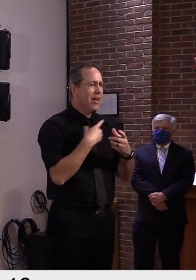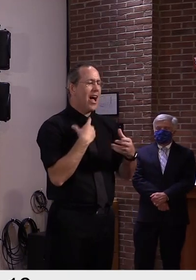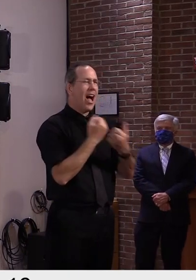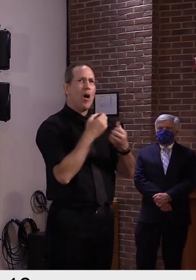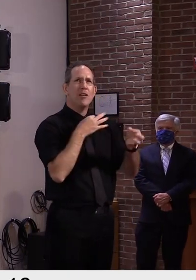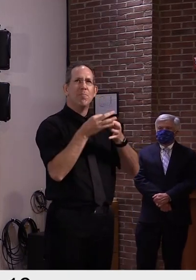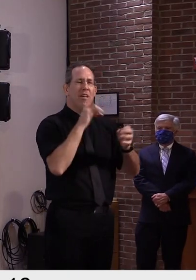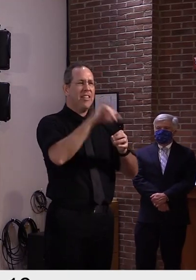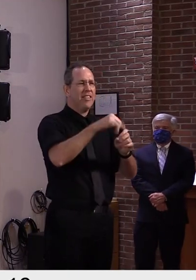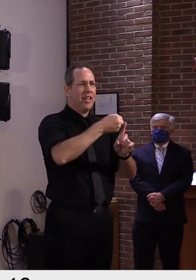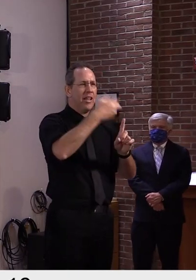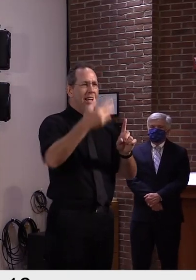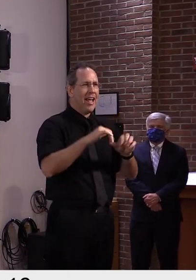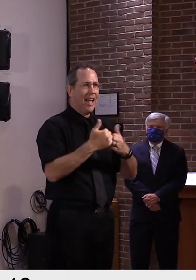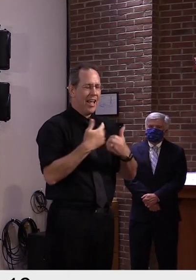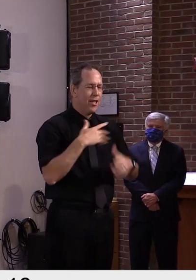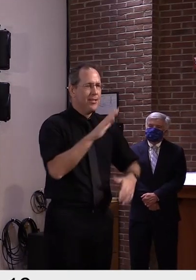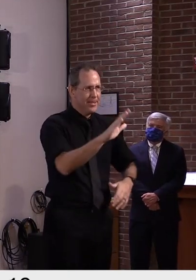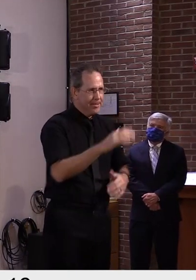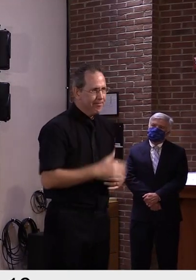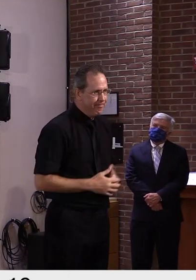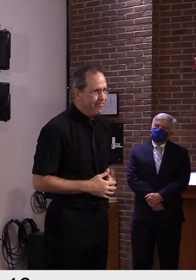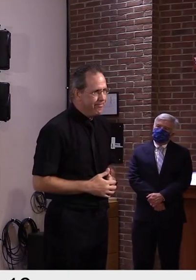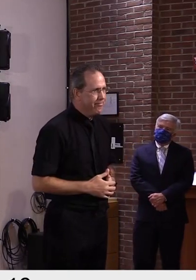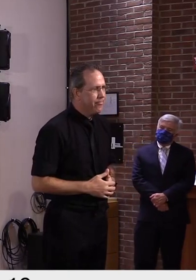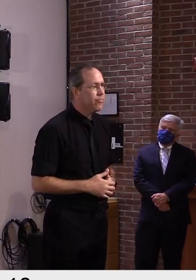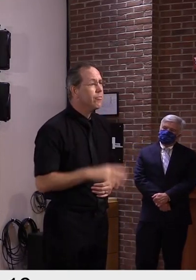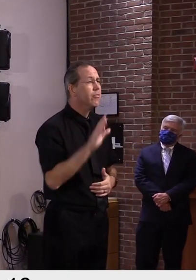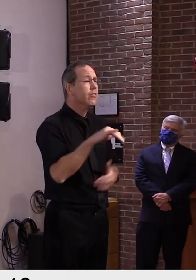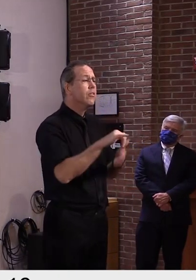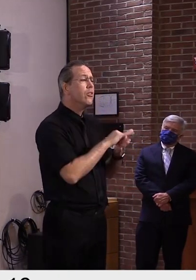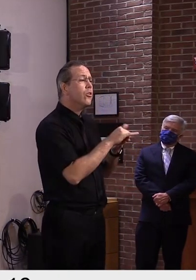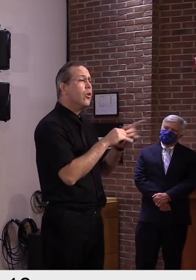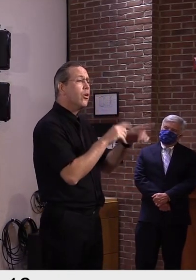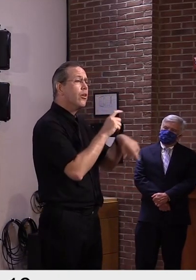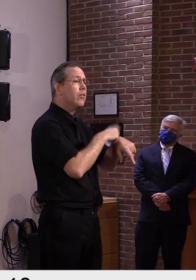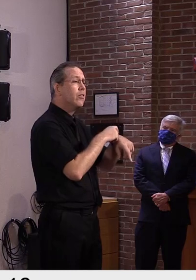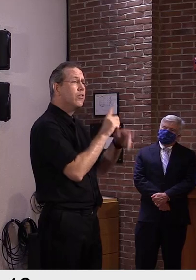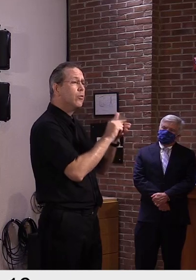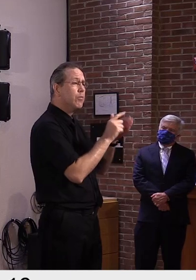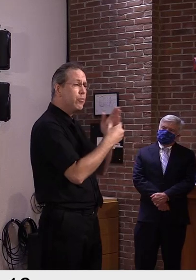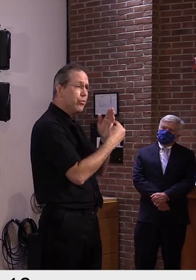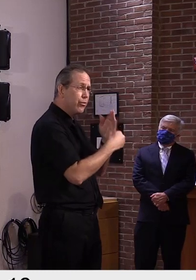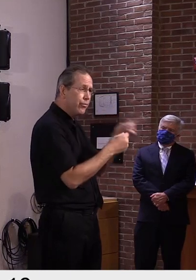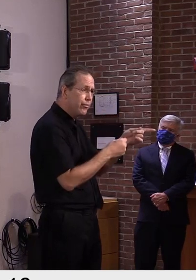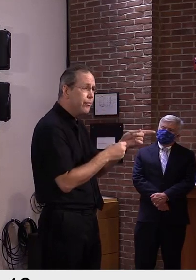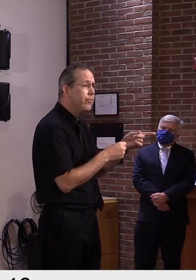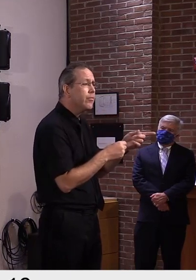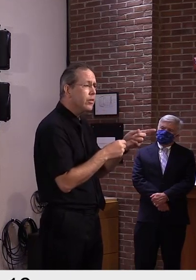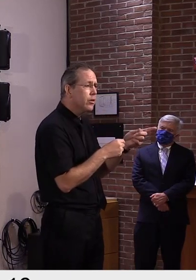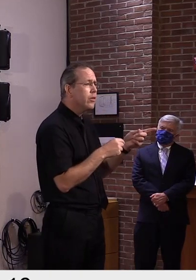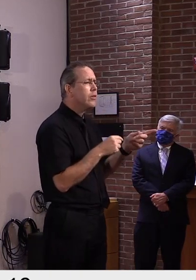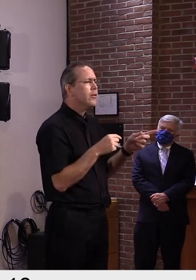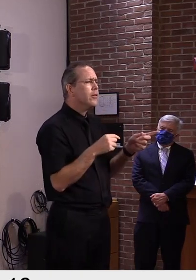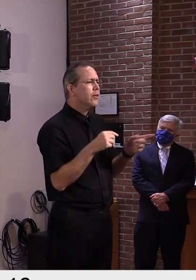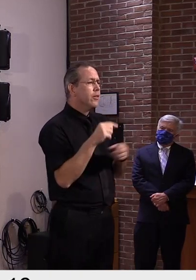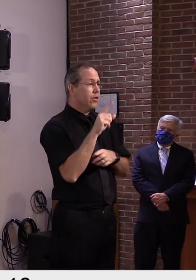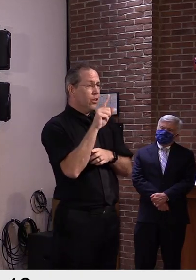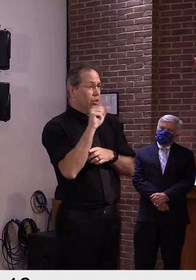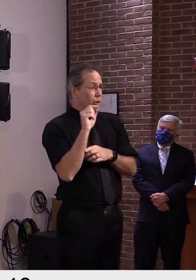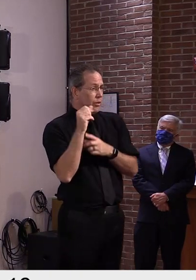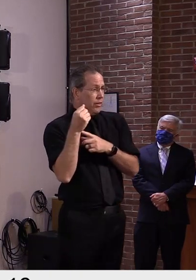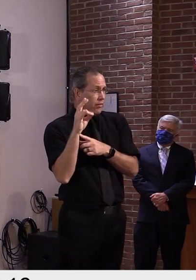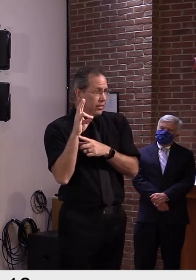to say, they were looking at 2020 and comparing it to 2017 to